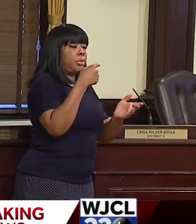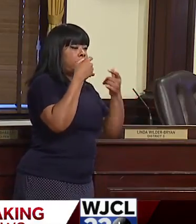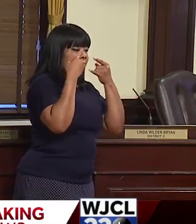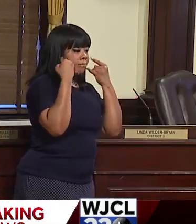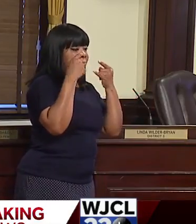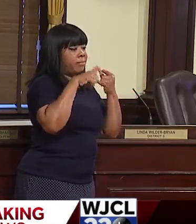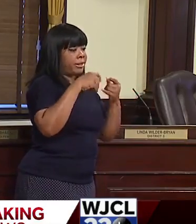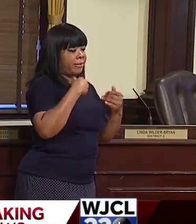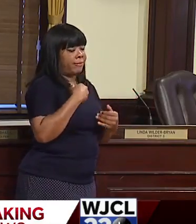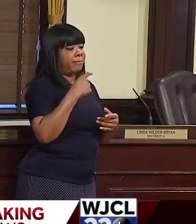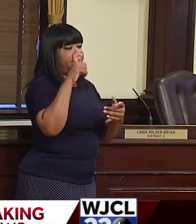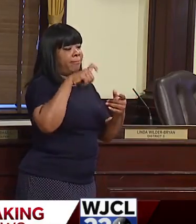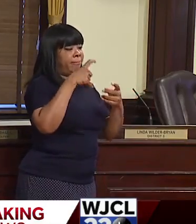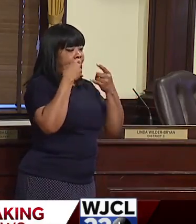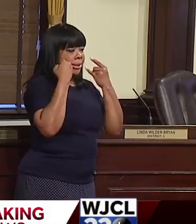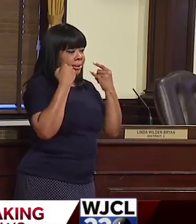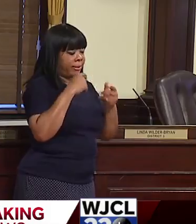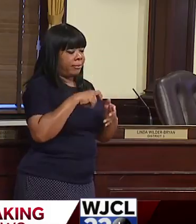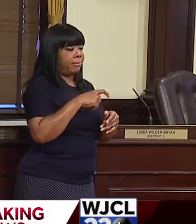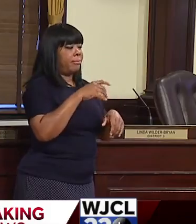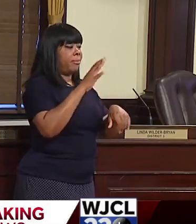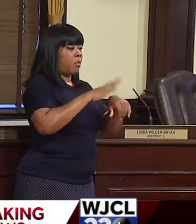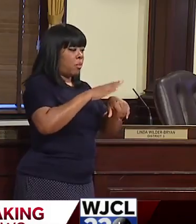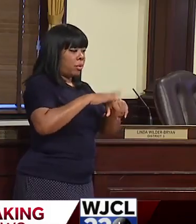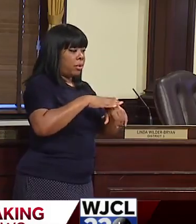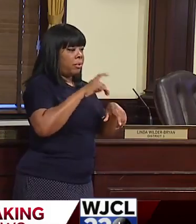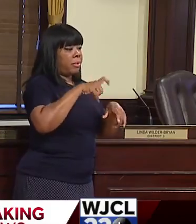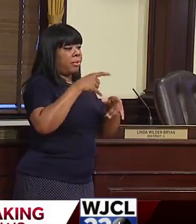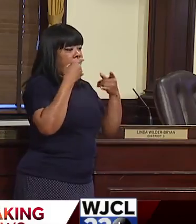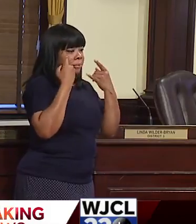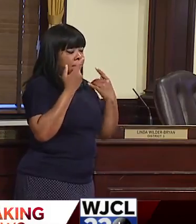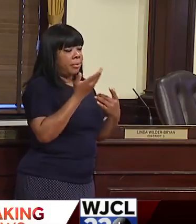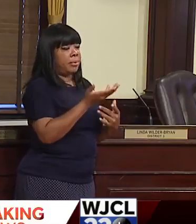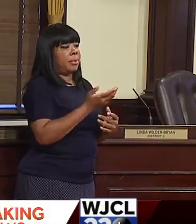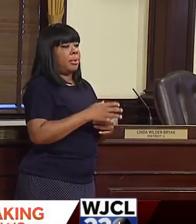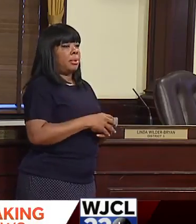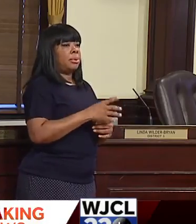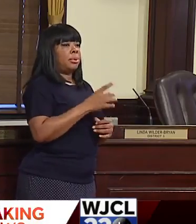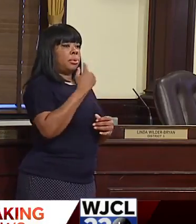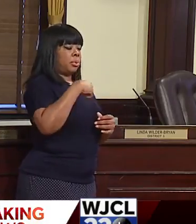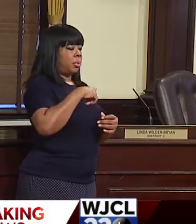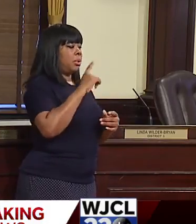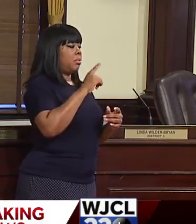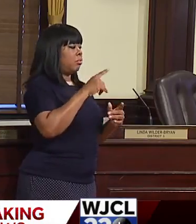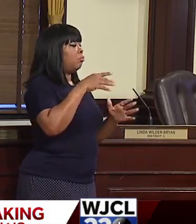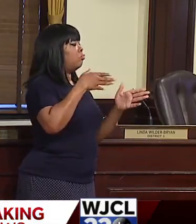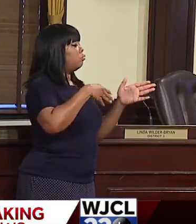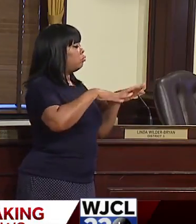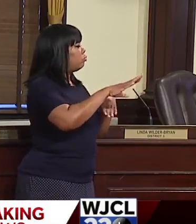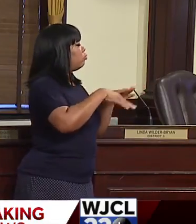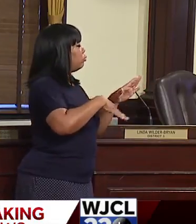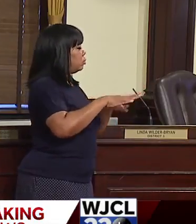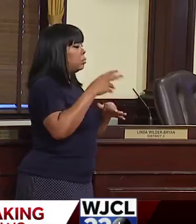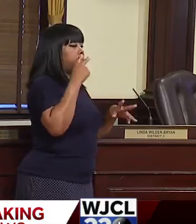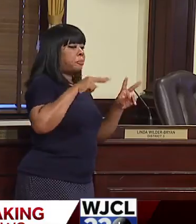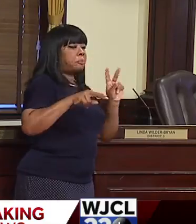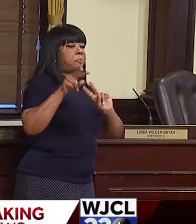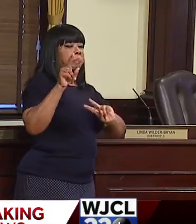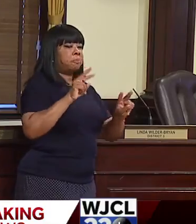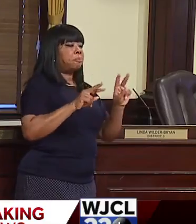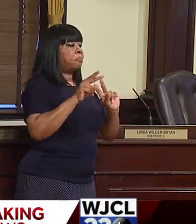issue summonsons. Um, and so, you know, all of them will have on uniforms, but they'll be on the streets. Um, again,